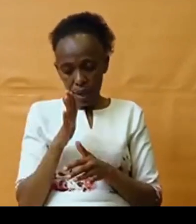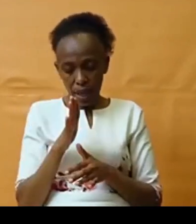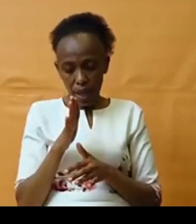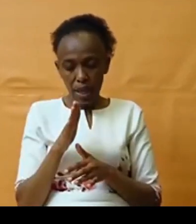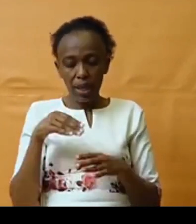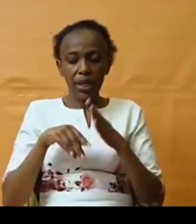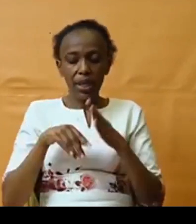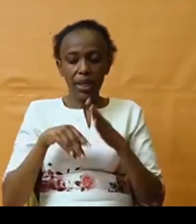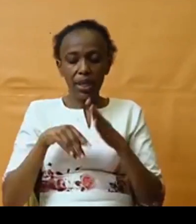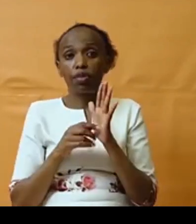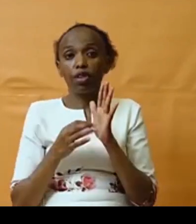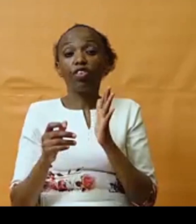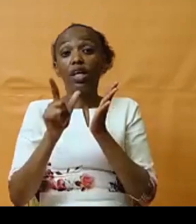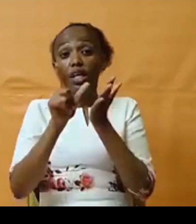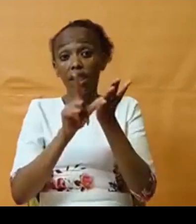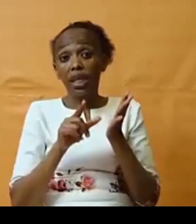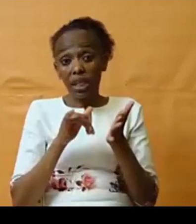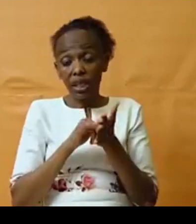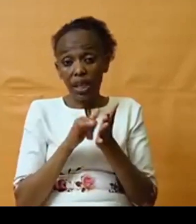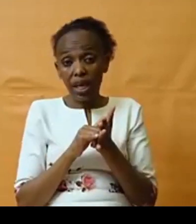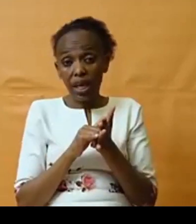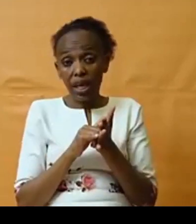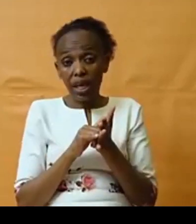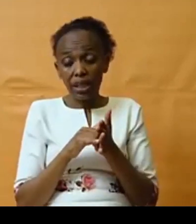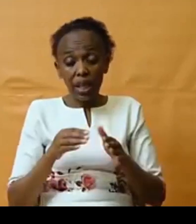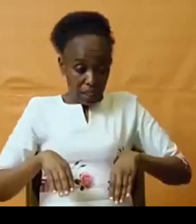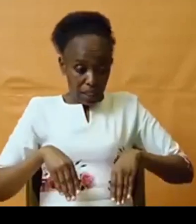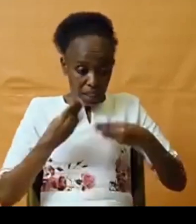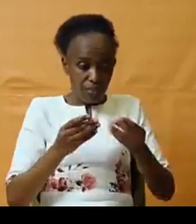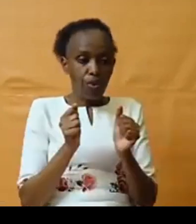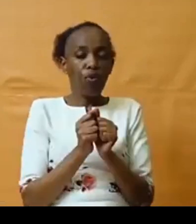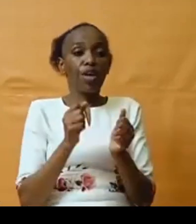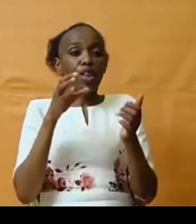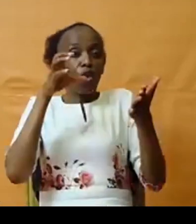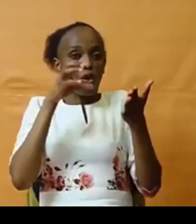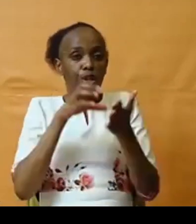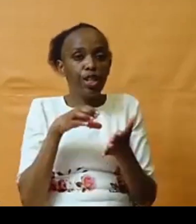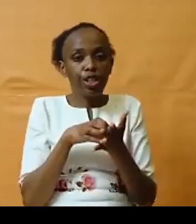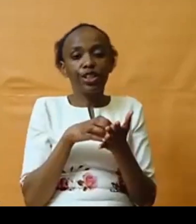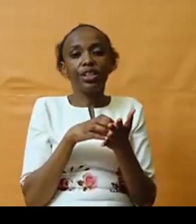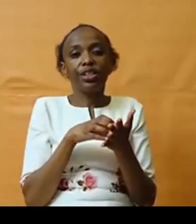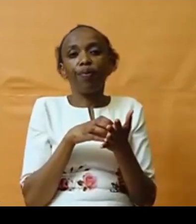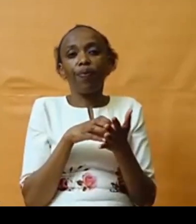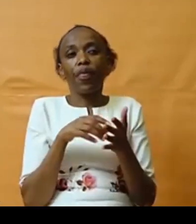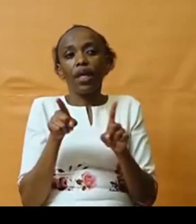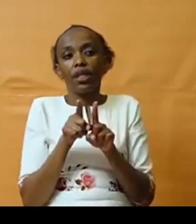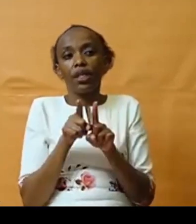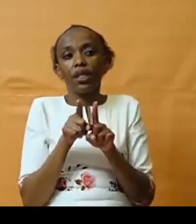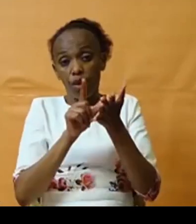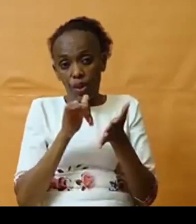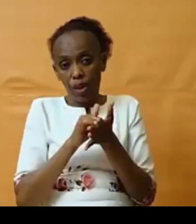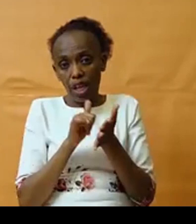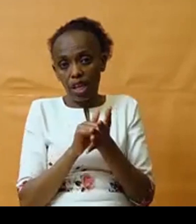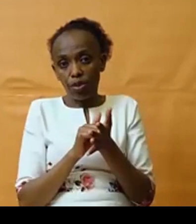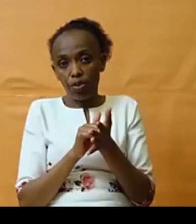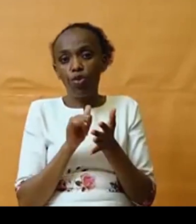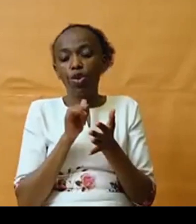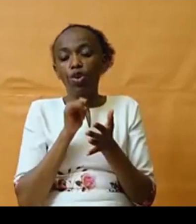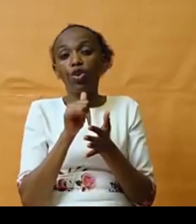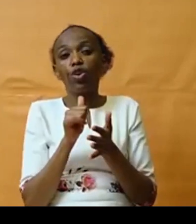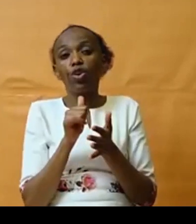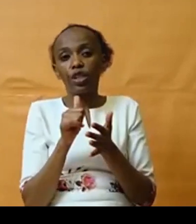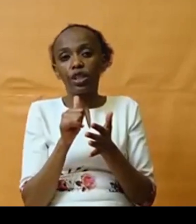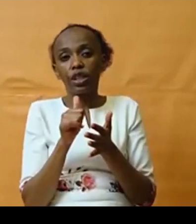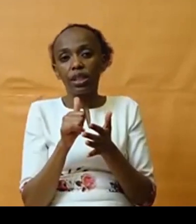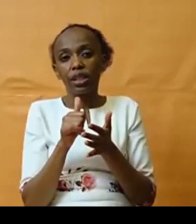debt, which comes with conditionalities and debt, which is not going to put us into the